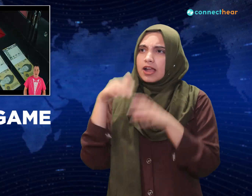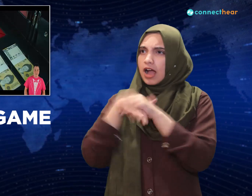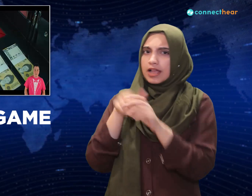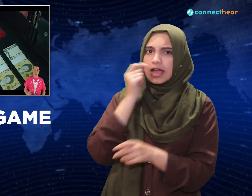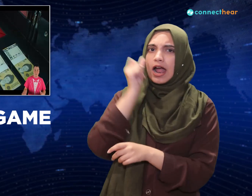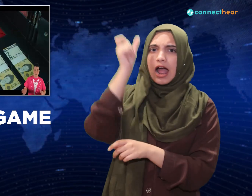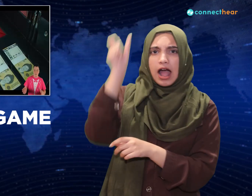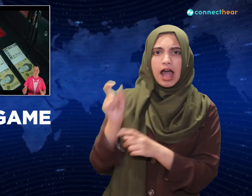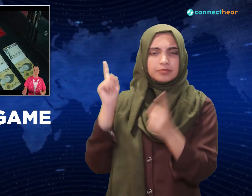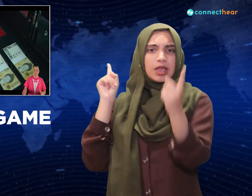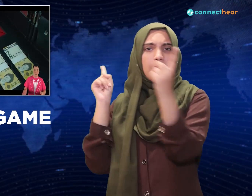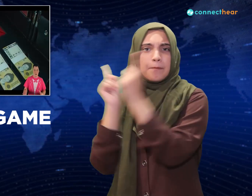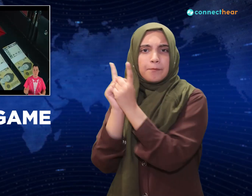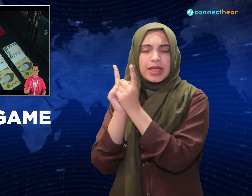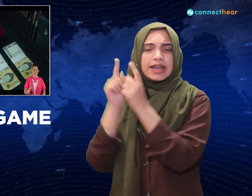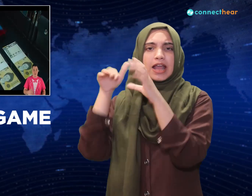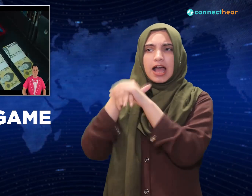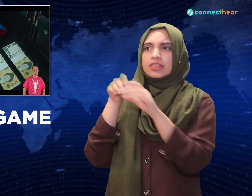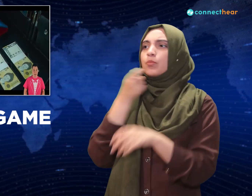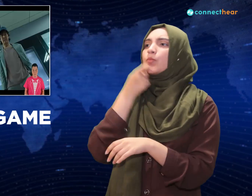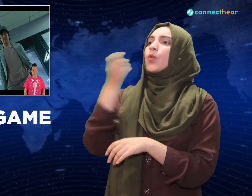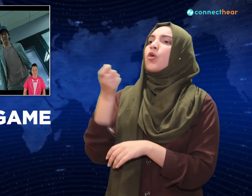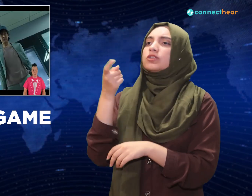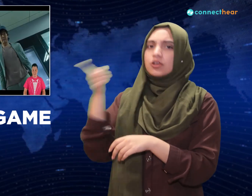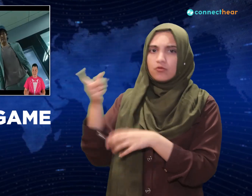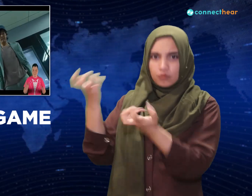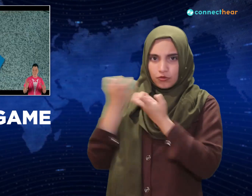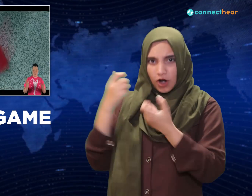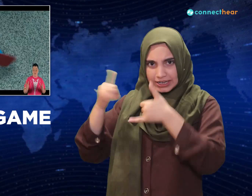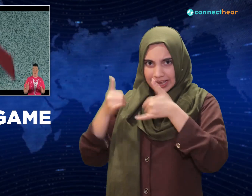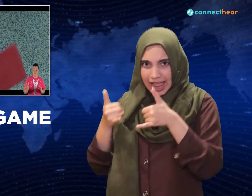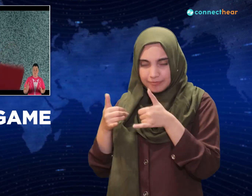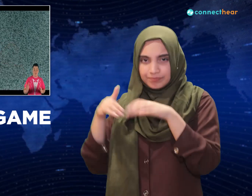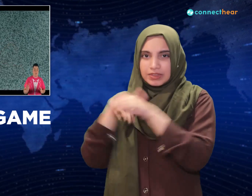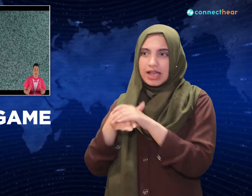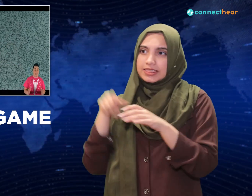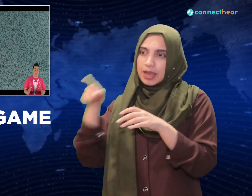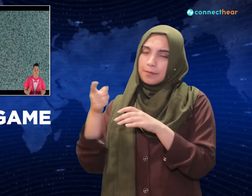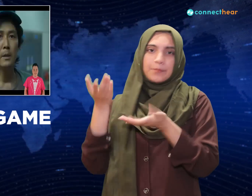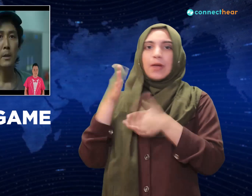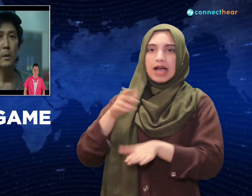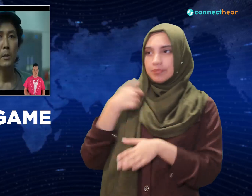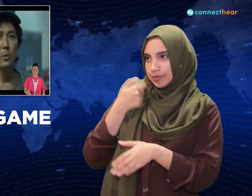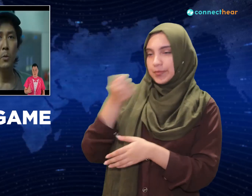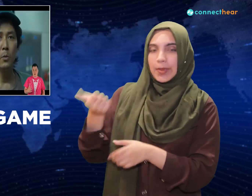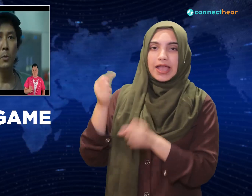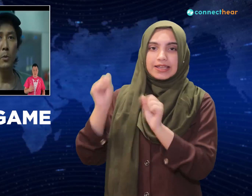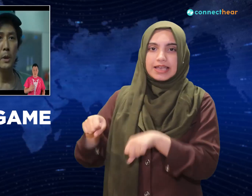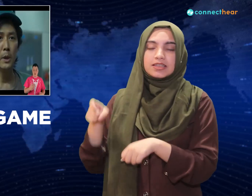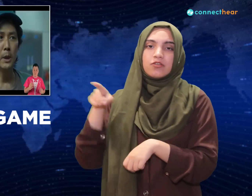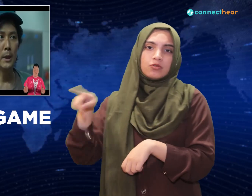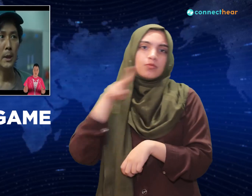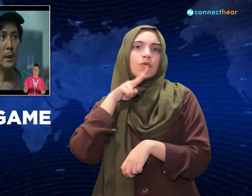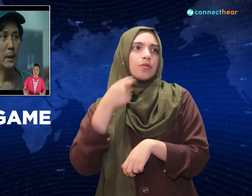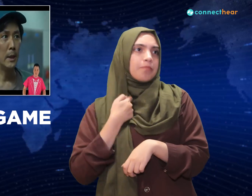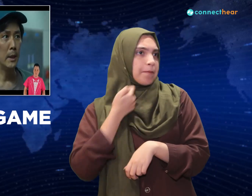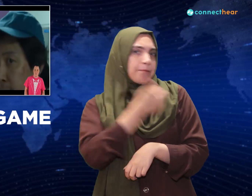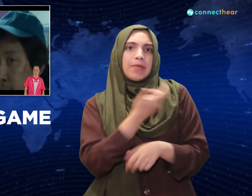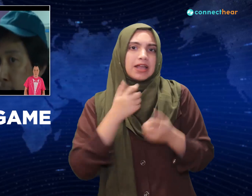I've got a bunch of money here I'm willing to bet, playing the classic envelope flipping game. Gi-hun's like yo I've got no money to wager, but this